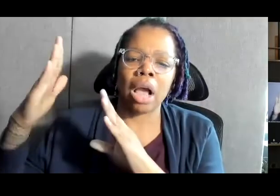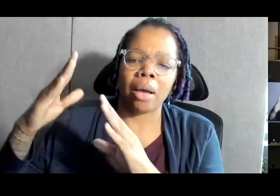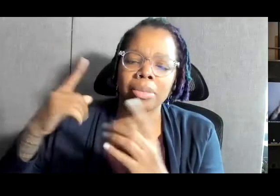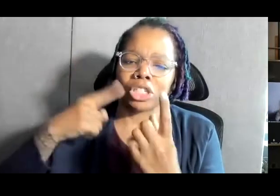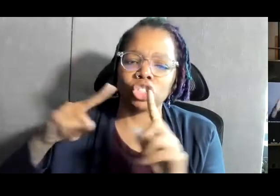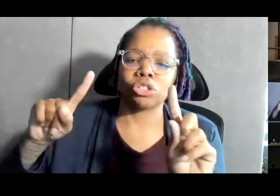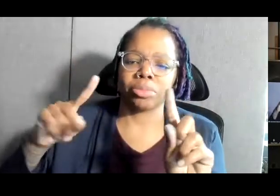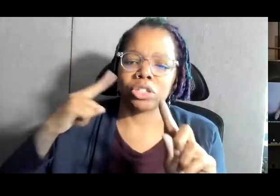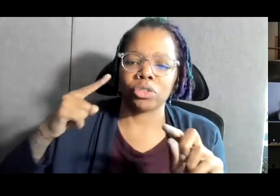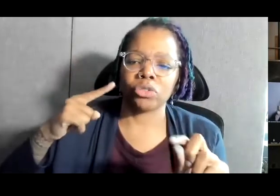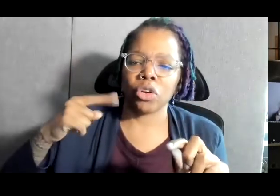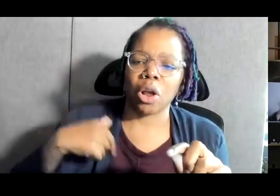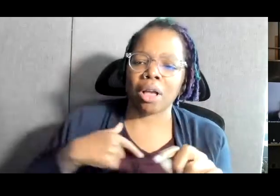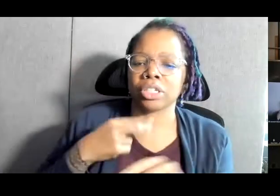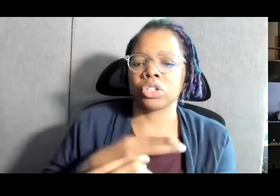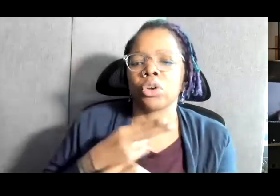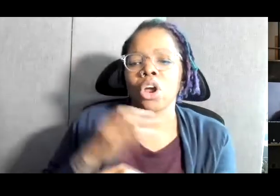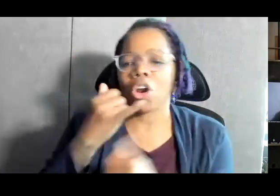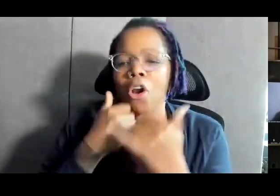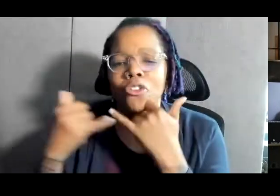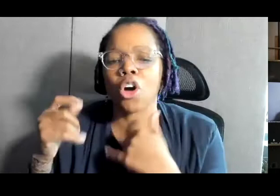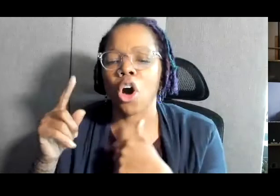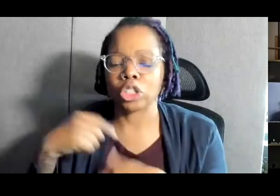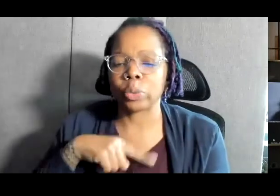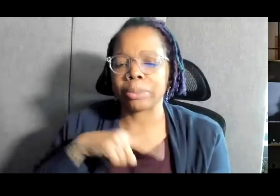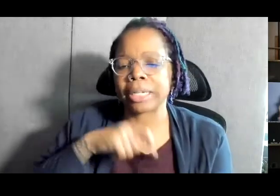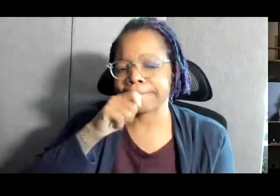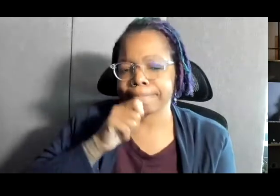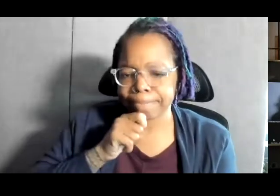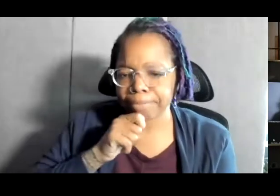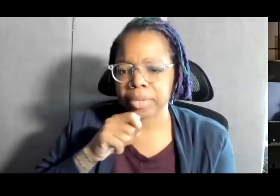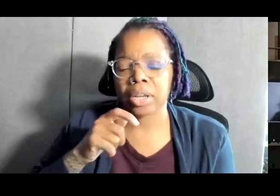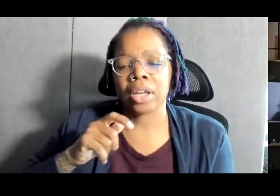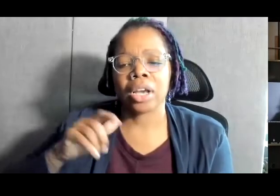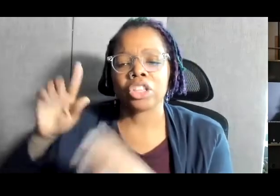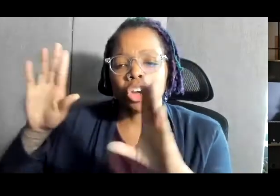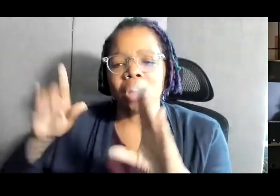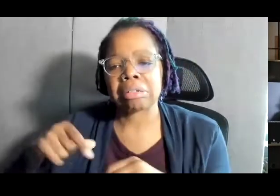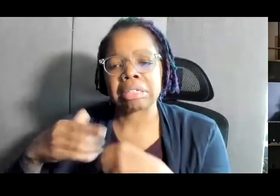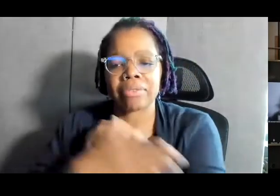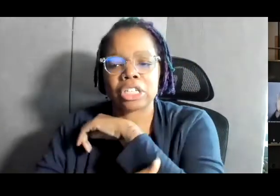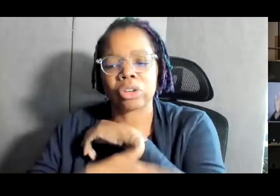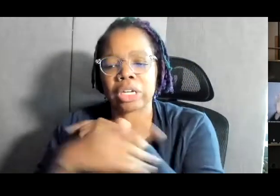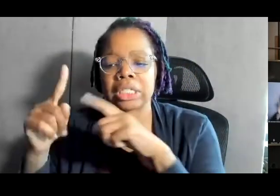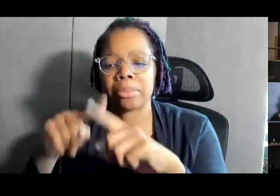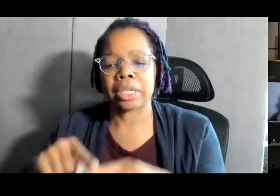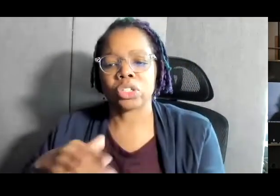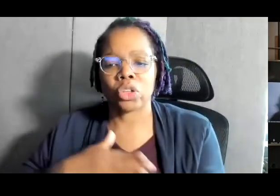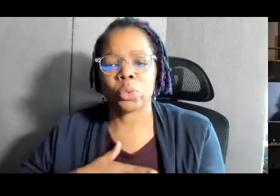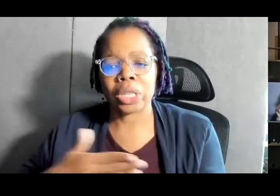America. Her flaws and failings are ours to bear. The greatness of this country depends on the the willingness